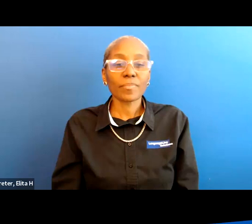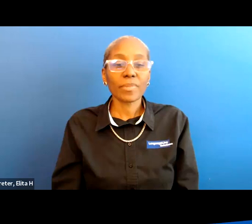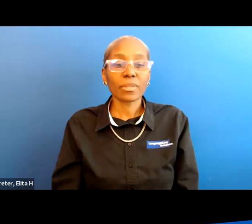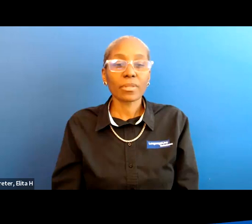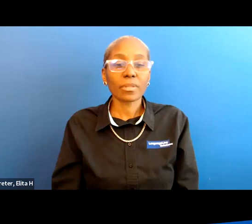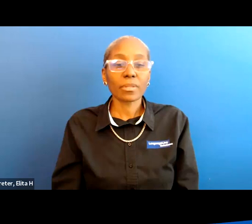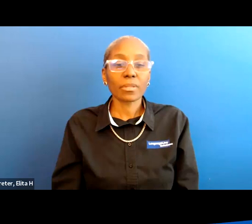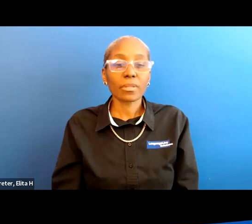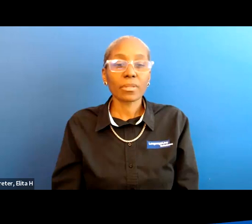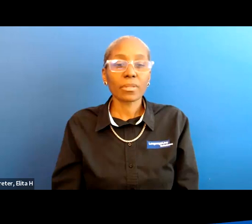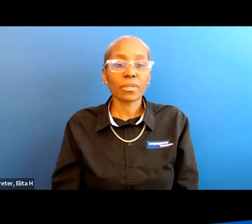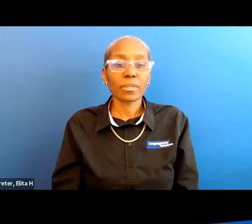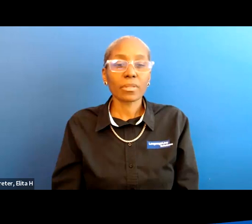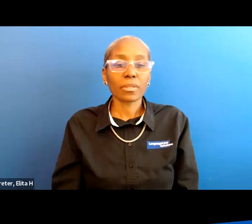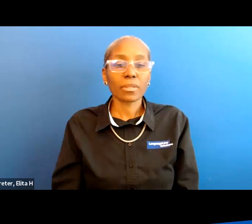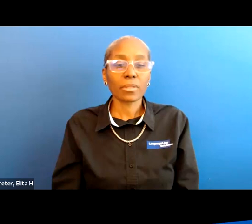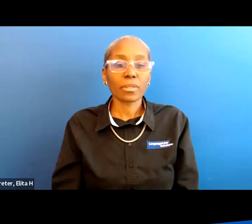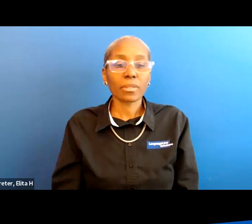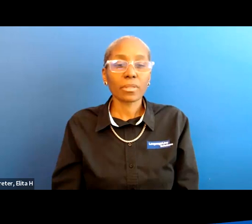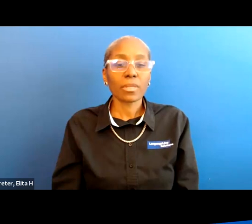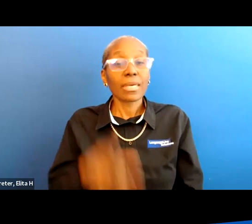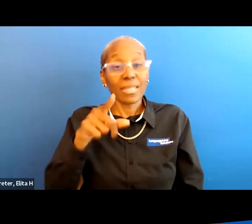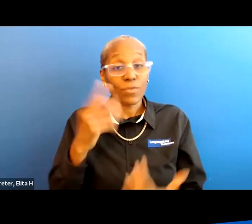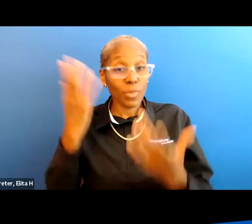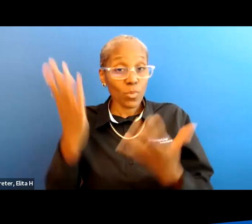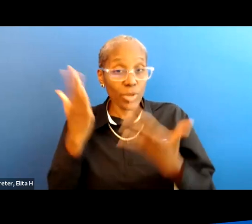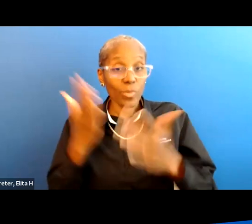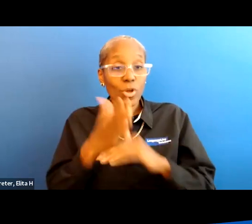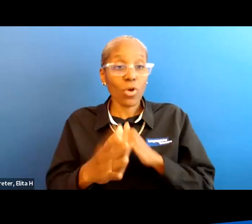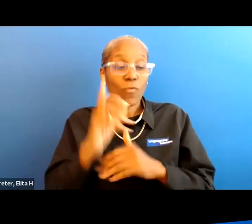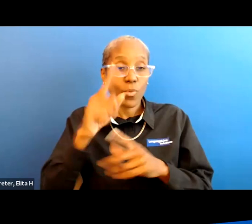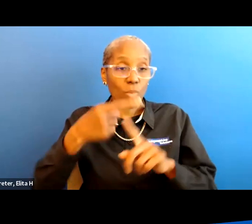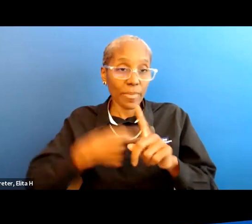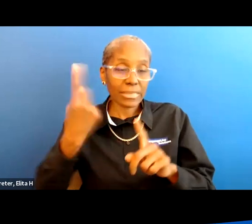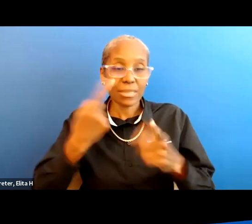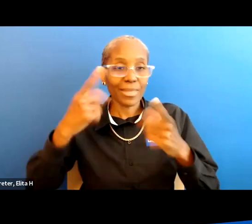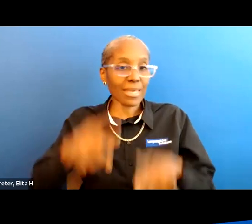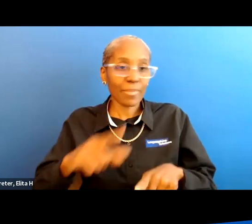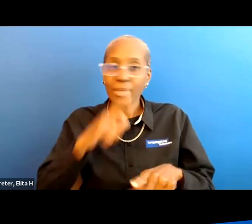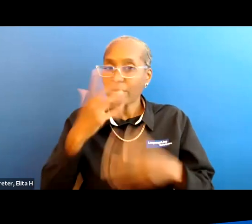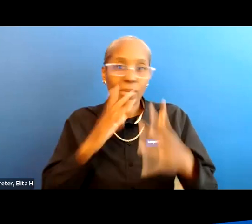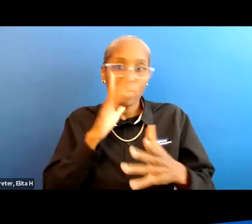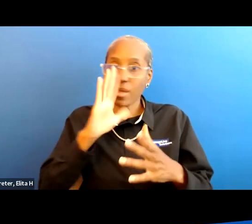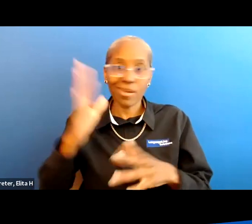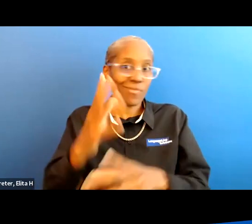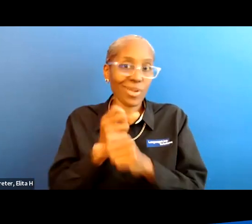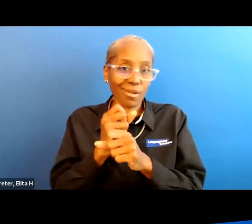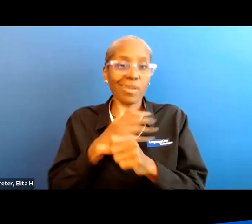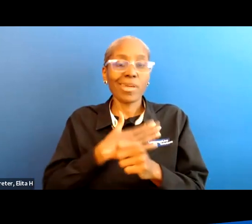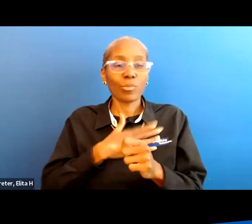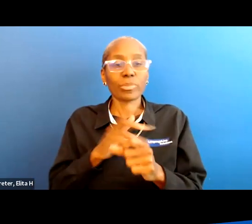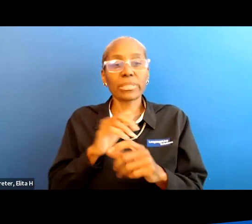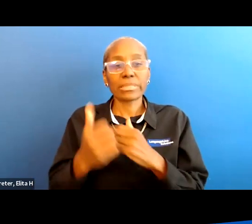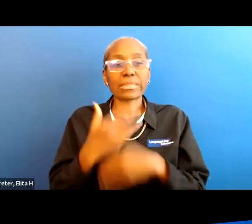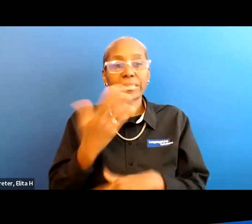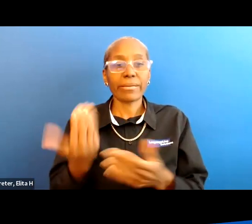so if you've been waiting over a month something has happened and it has not come to me so what would you please resubmit